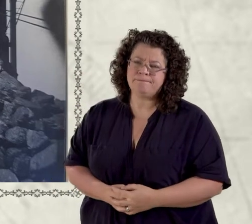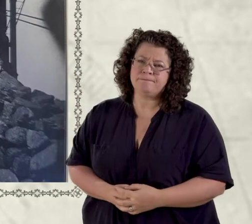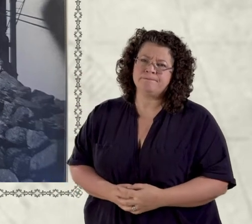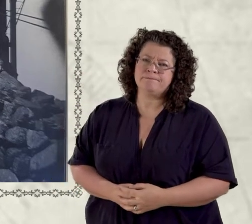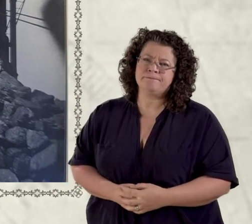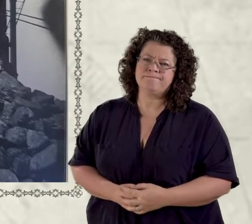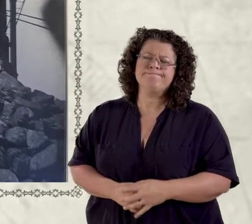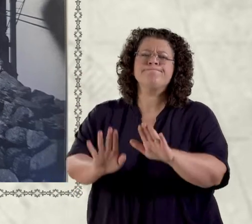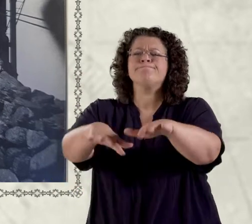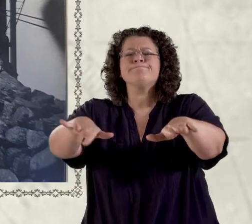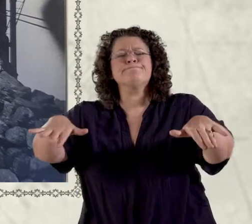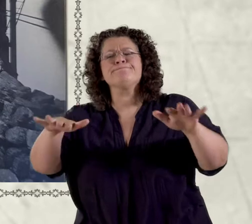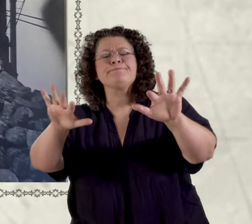can i have your attention please